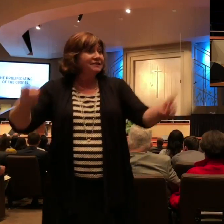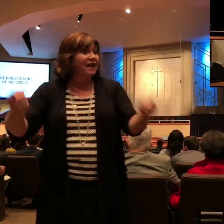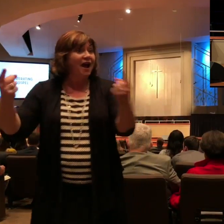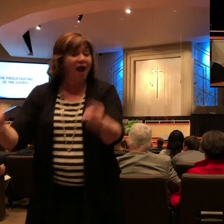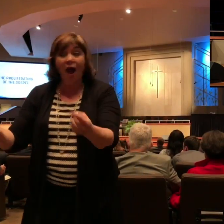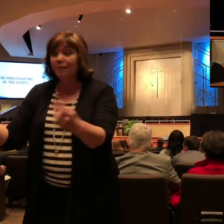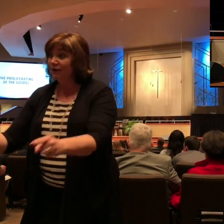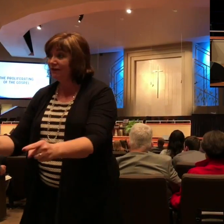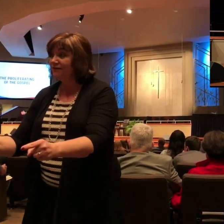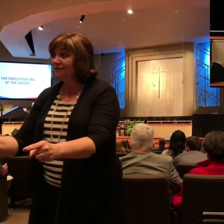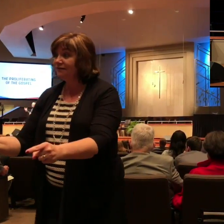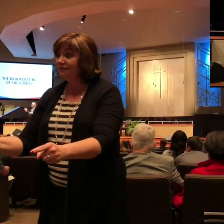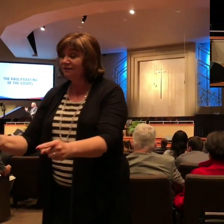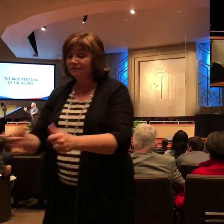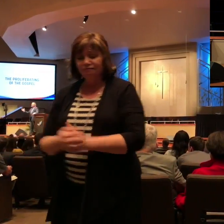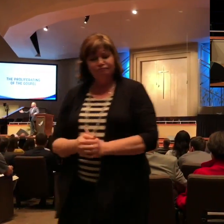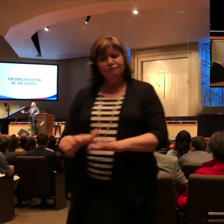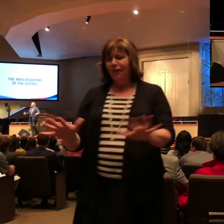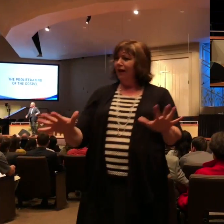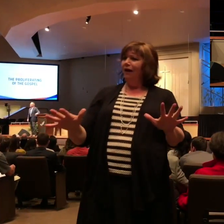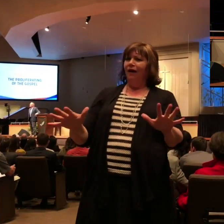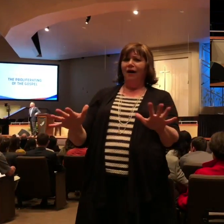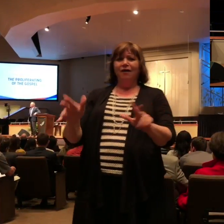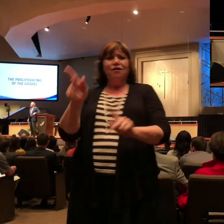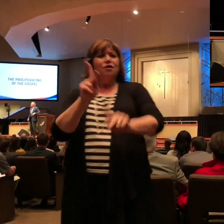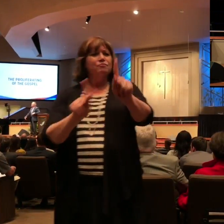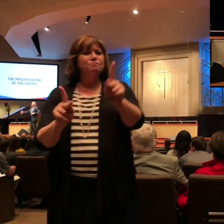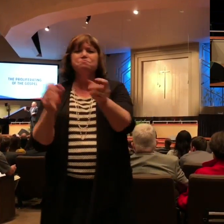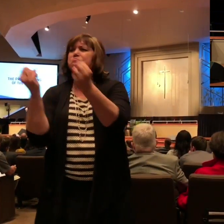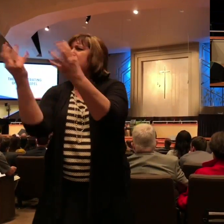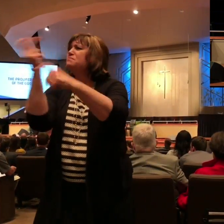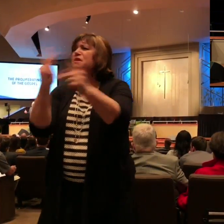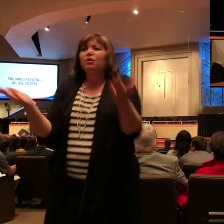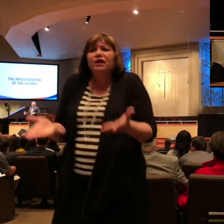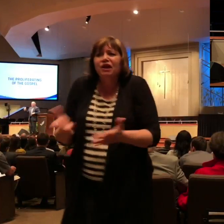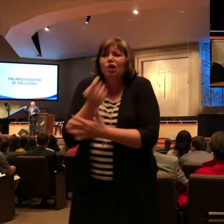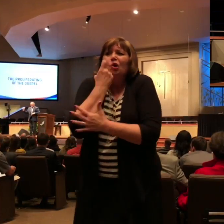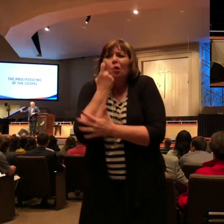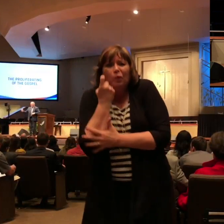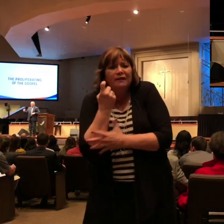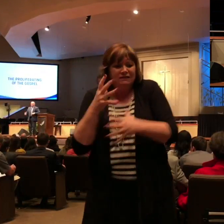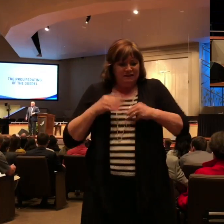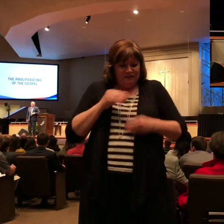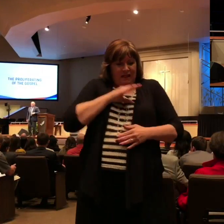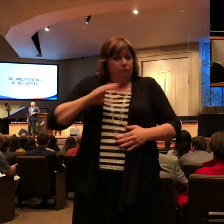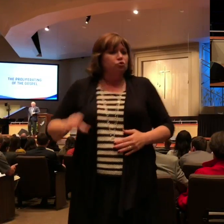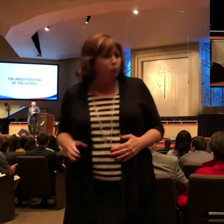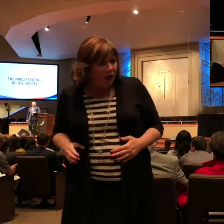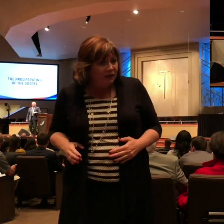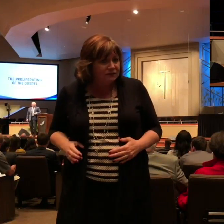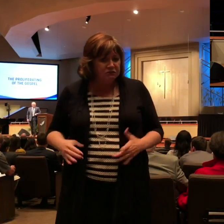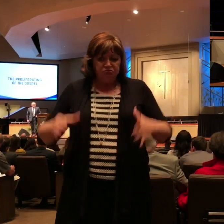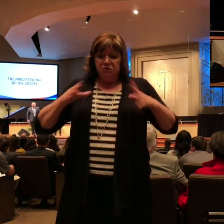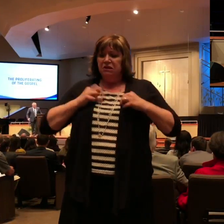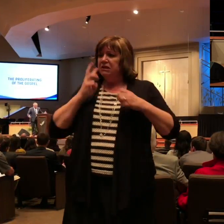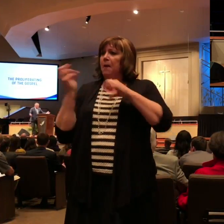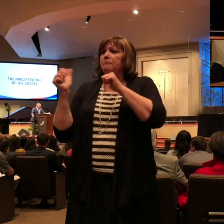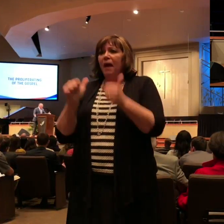members in there. People recently accepting Jesus Christ as Savior and been baptized and coming and wanting to know how to be a part of the church and